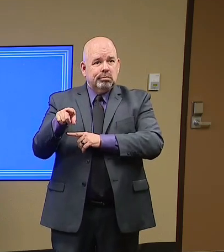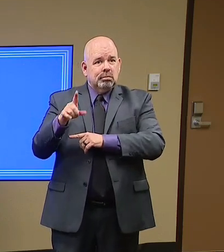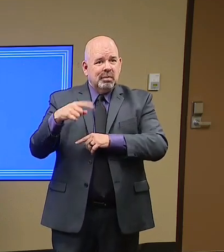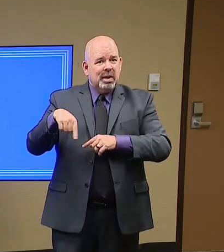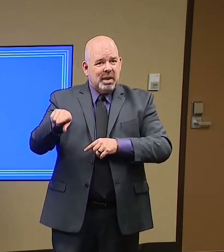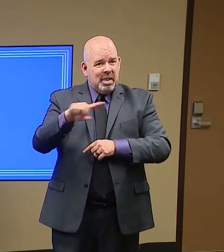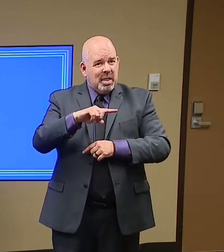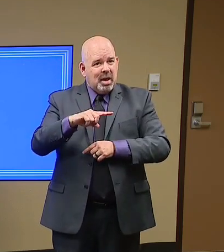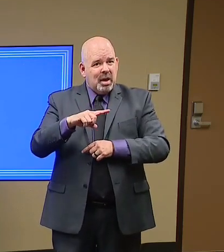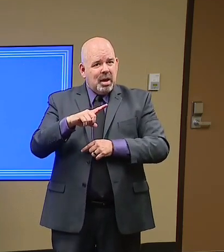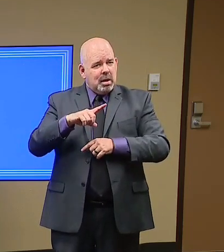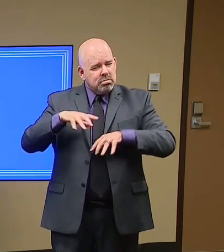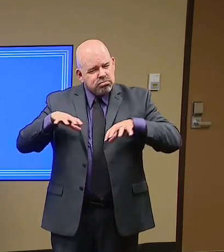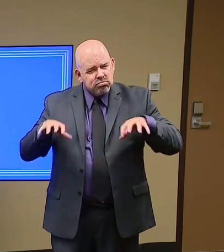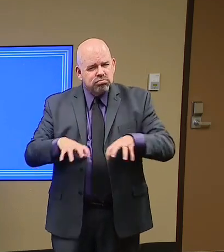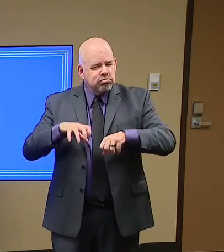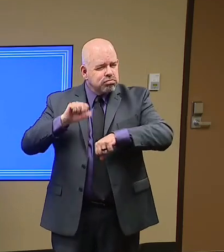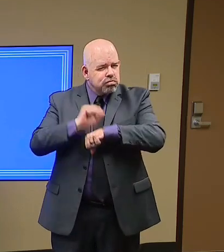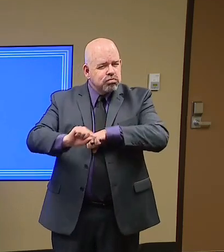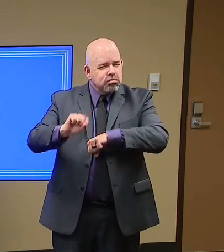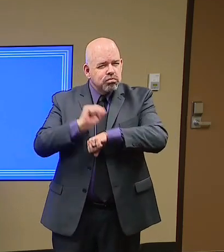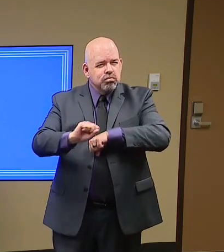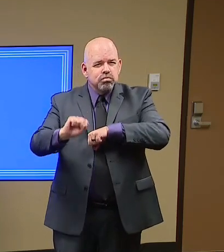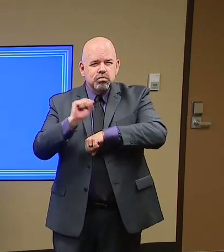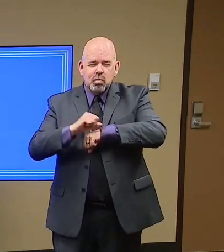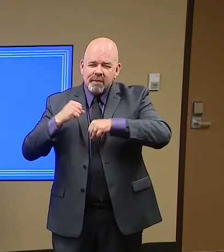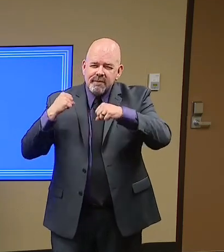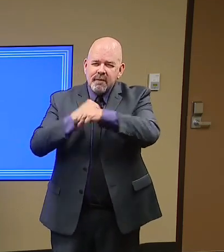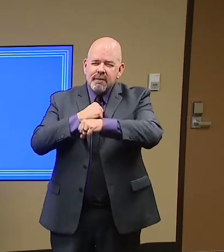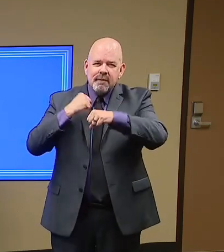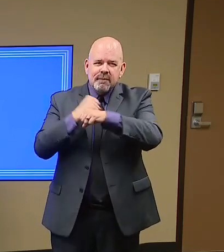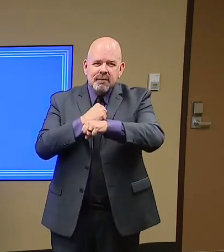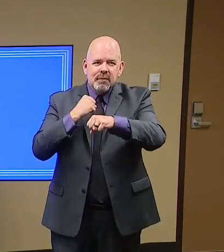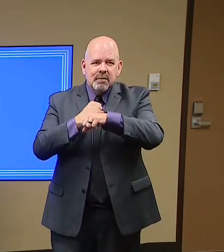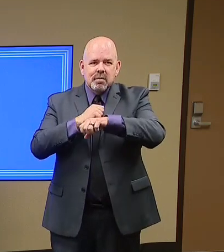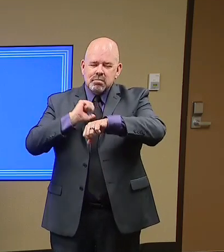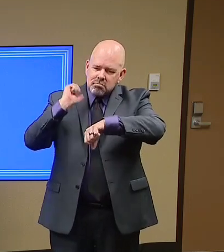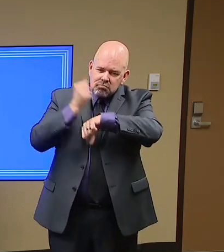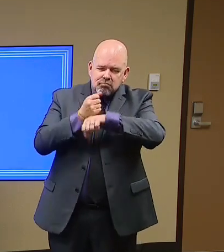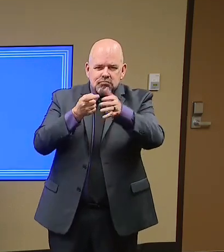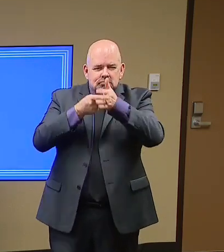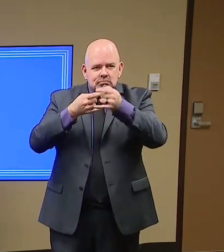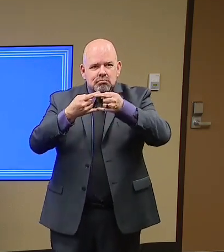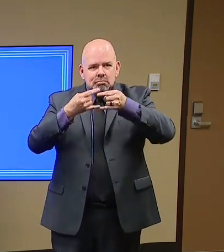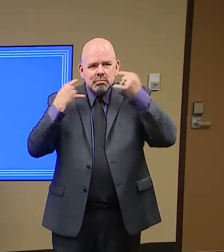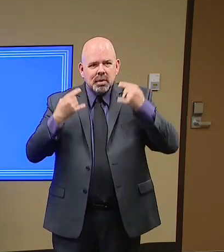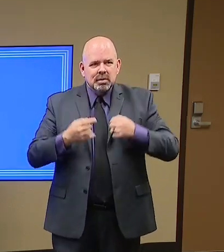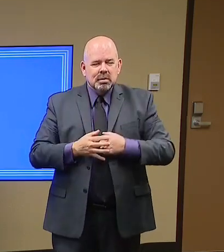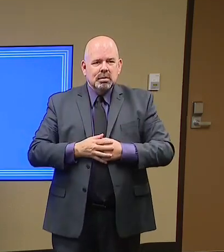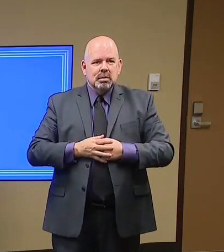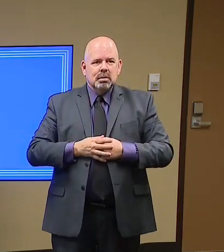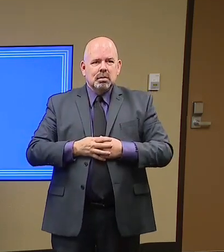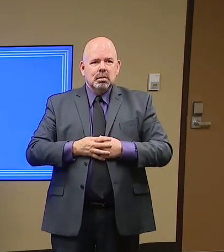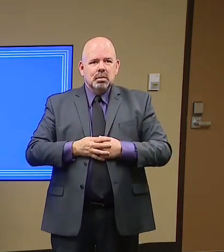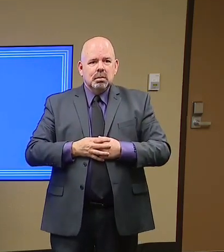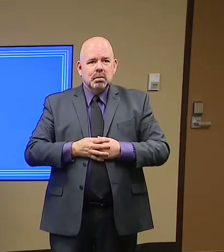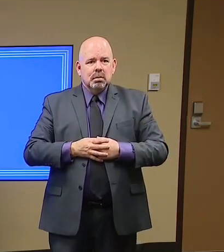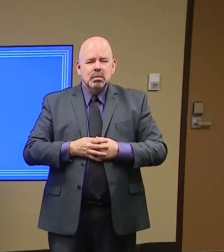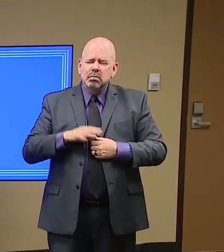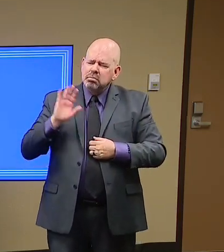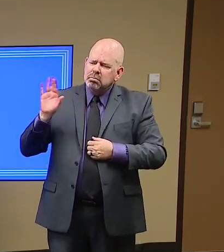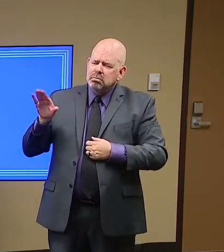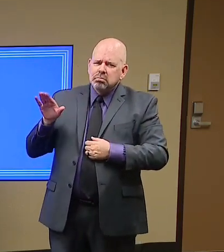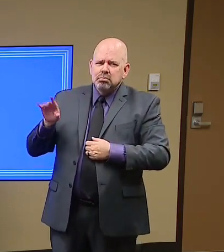for saving countless lives. Are there any other questions before we wrap this up? Okay. Judge, can you just run in for us? I mean, what